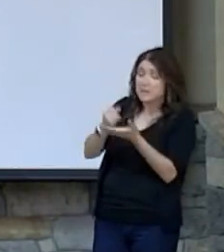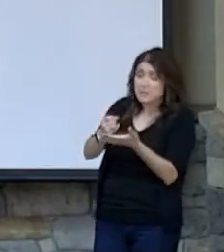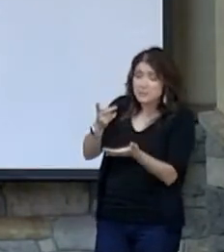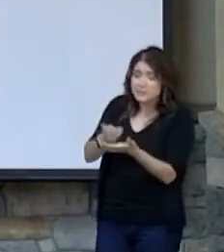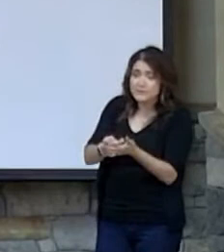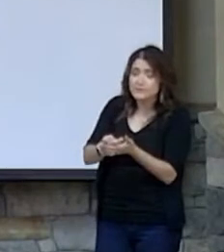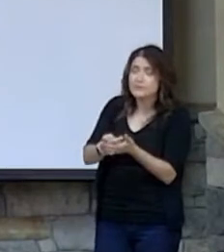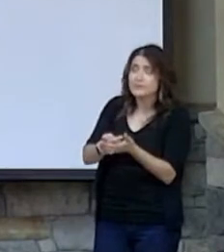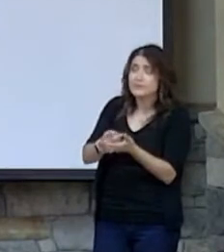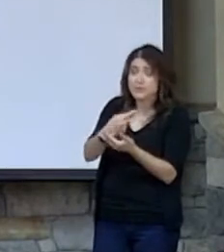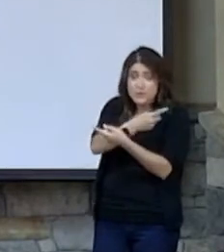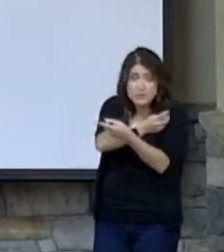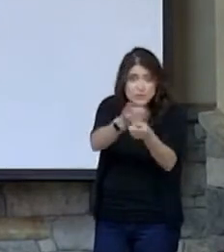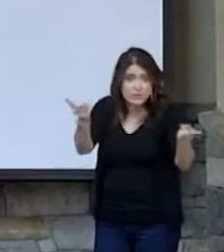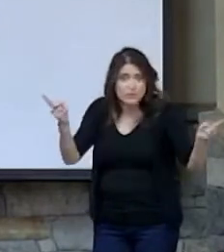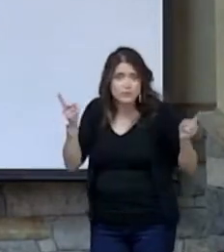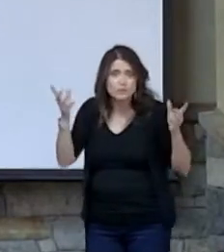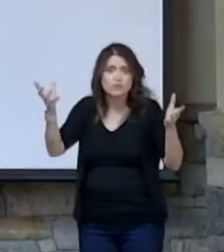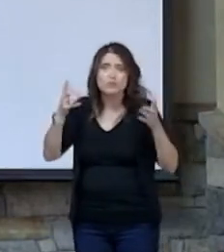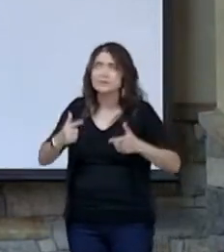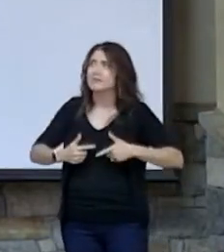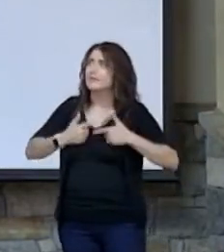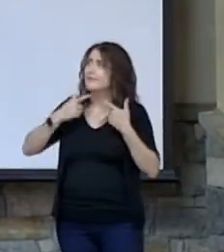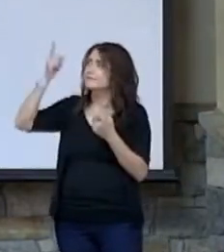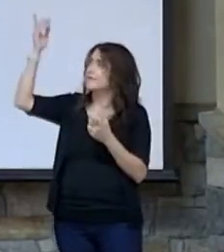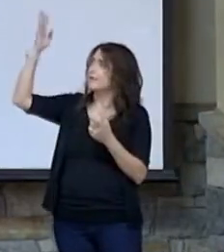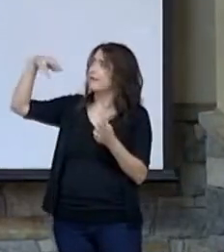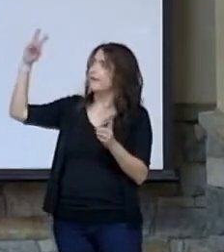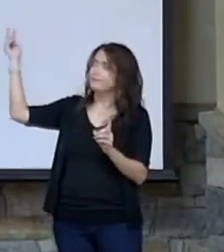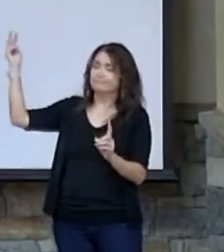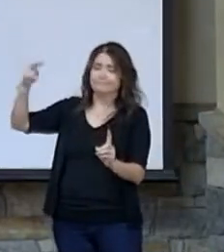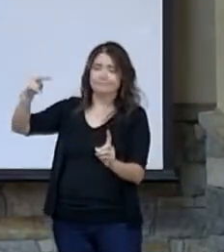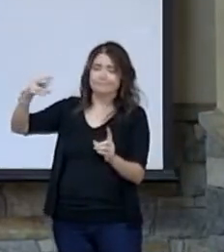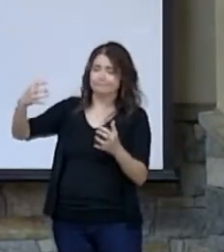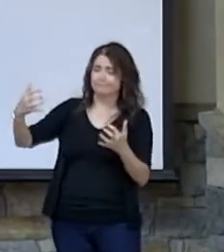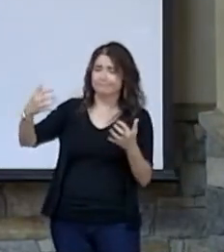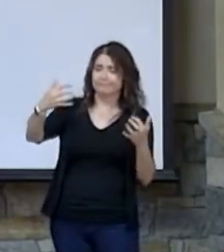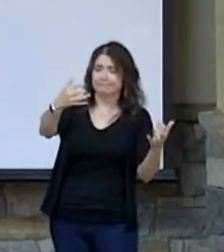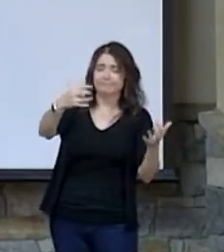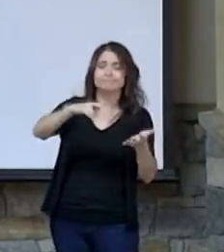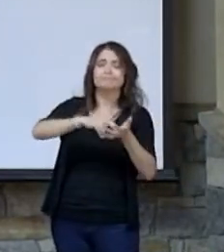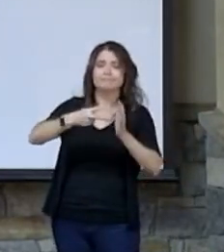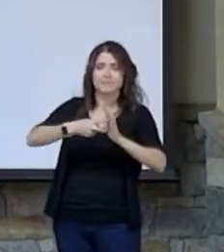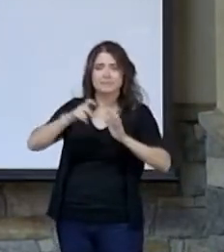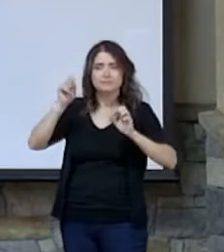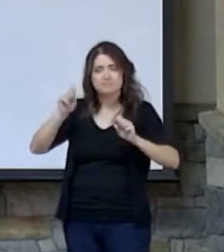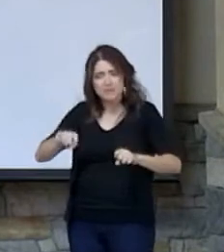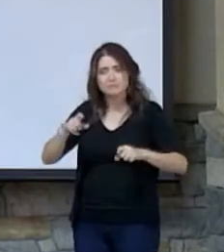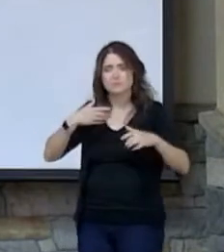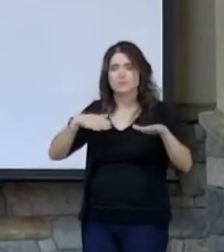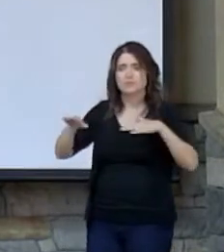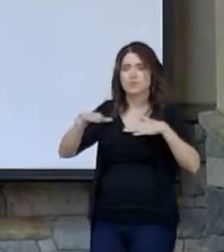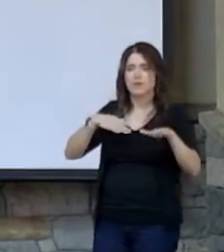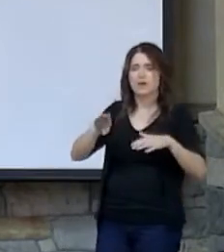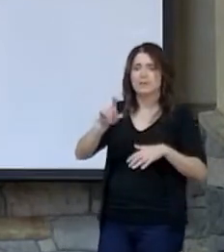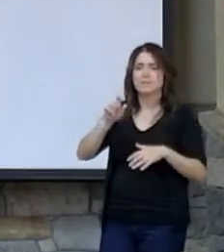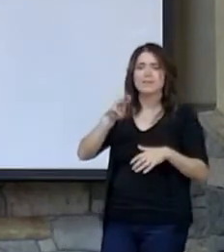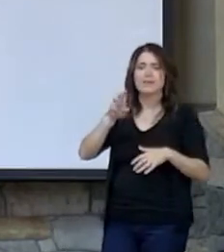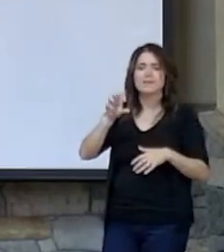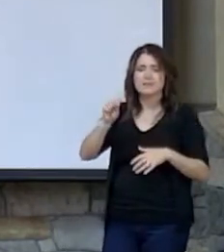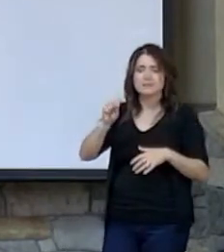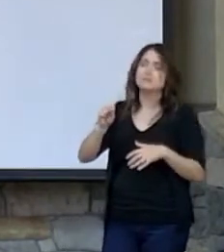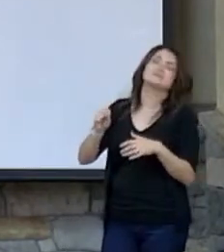that want to live in God's presence, are those that walk blamelessly. And then it almost